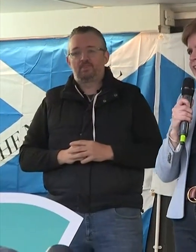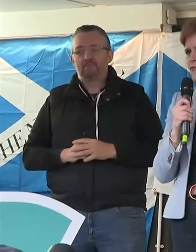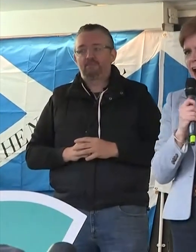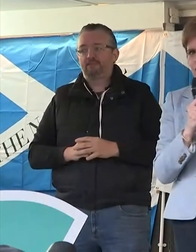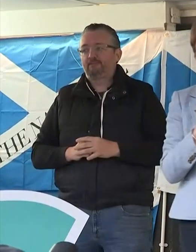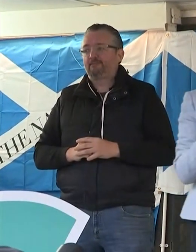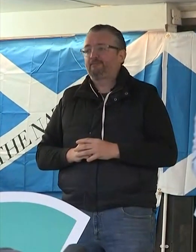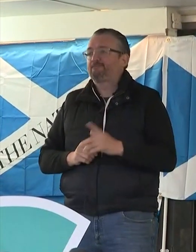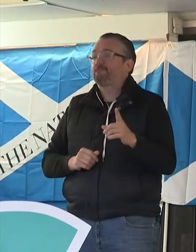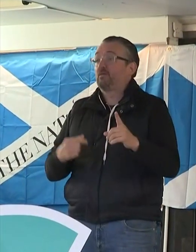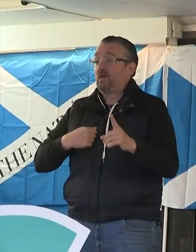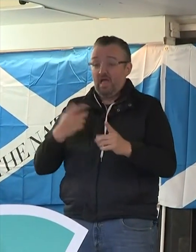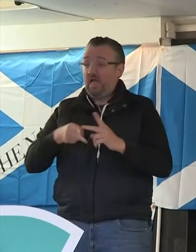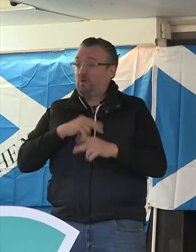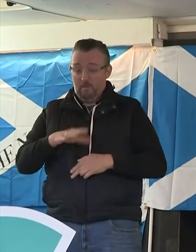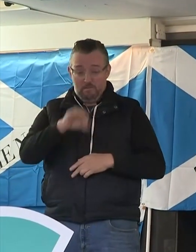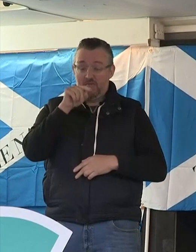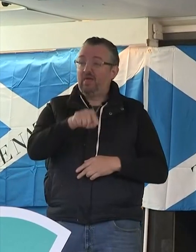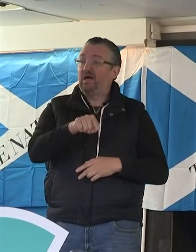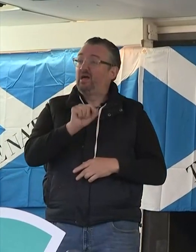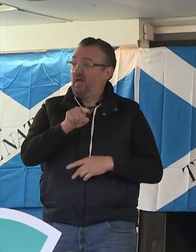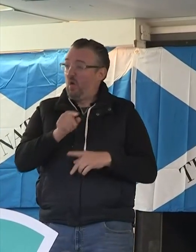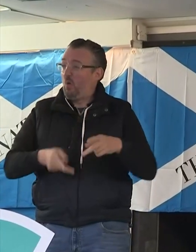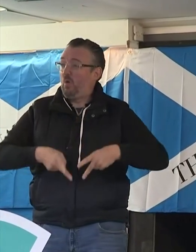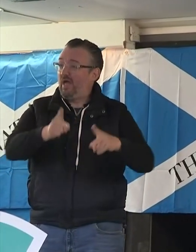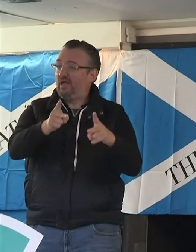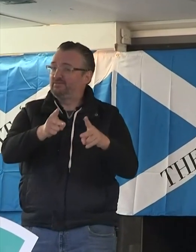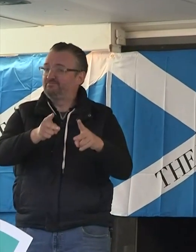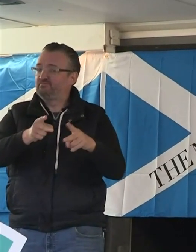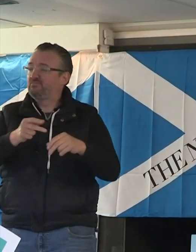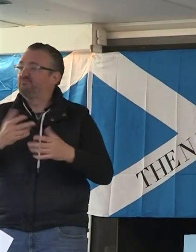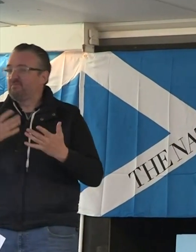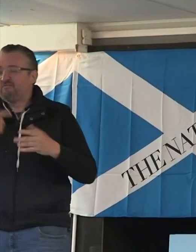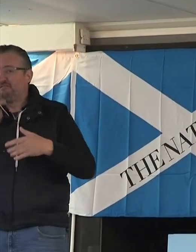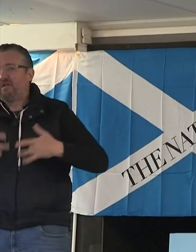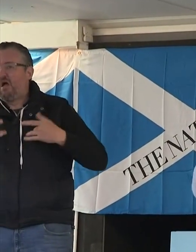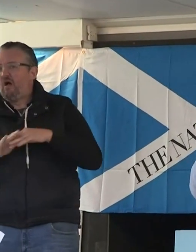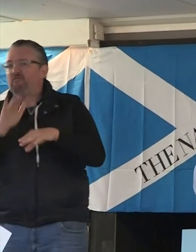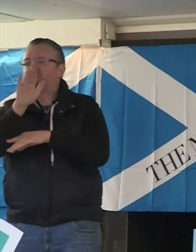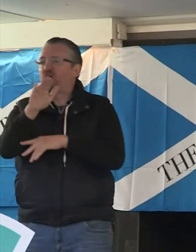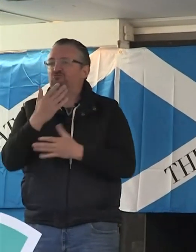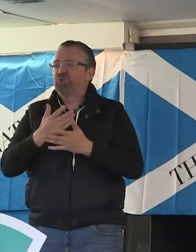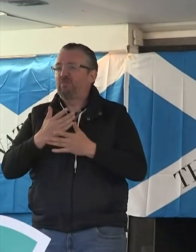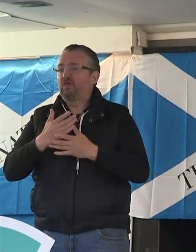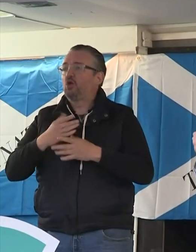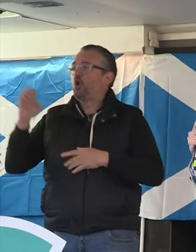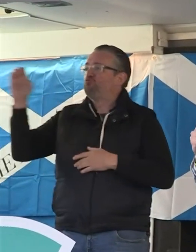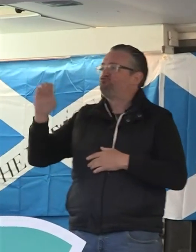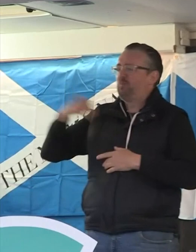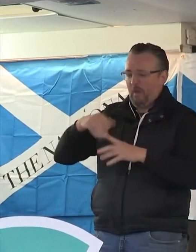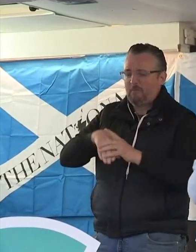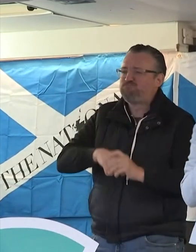Down that road is a future where Scotland is ripped out of our European